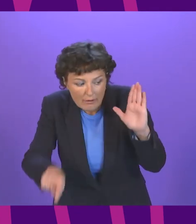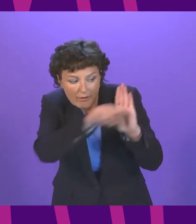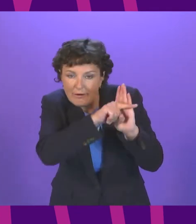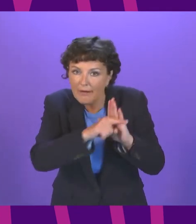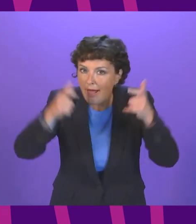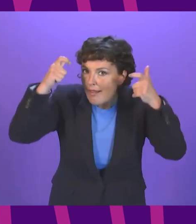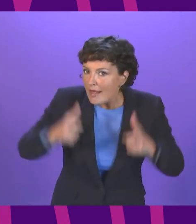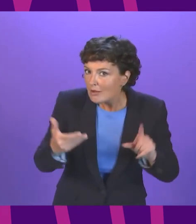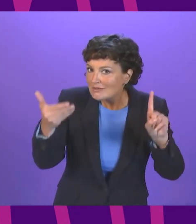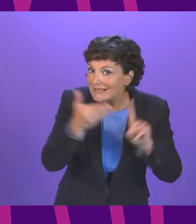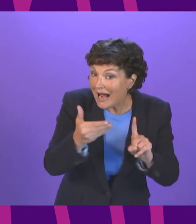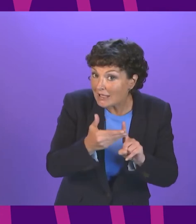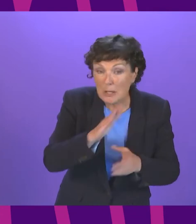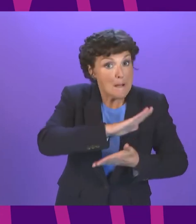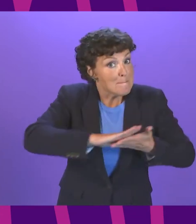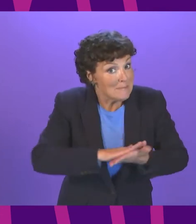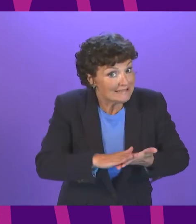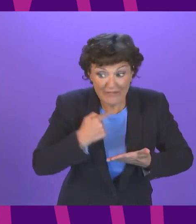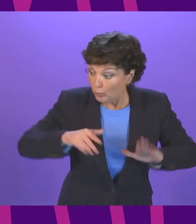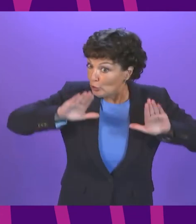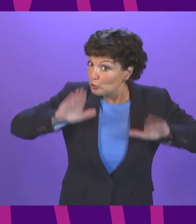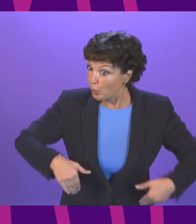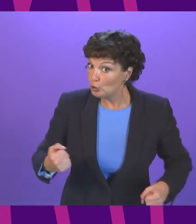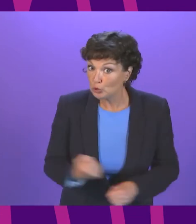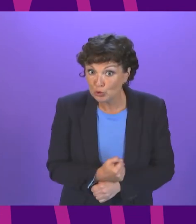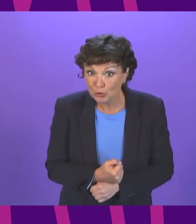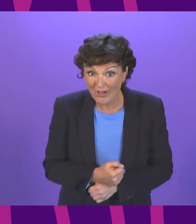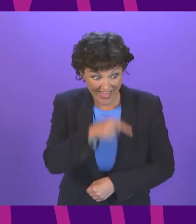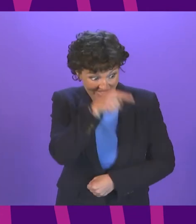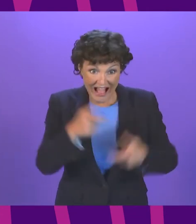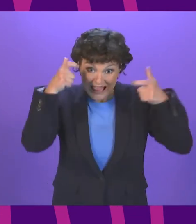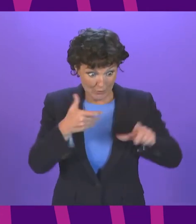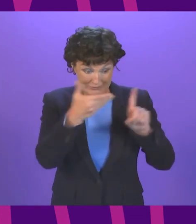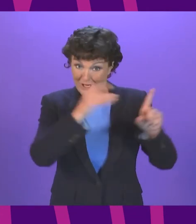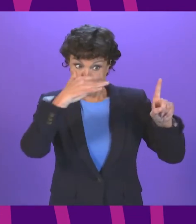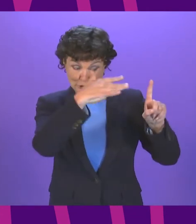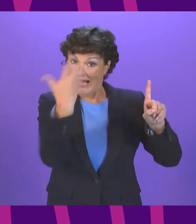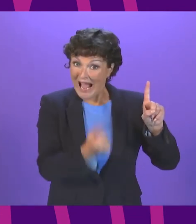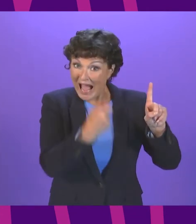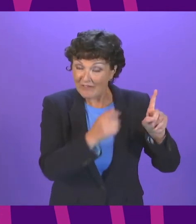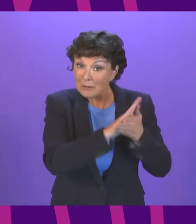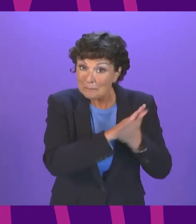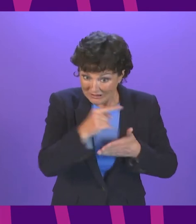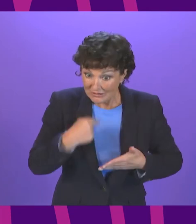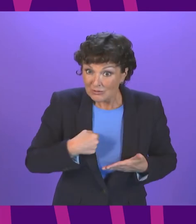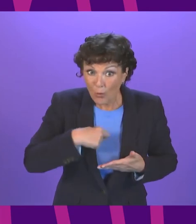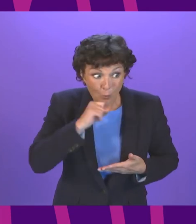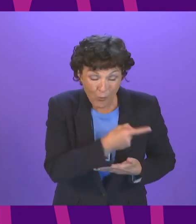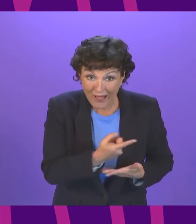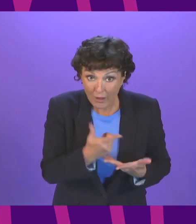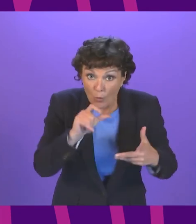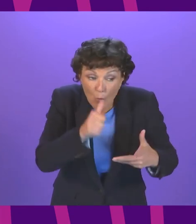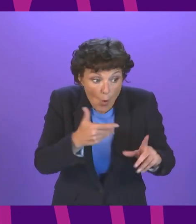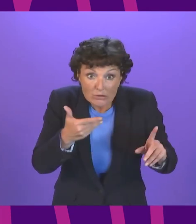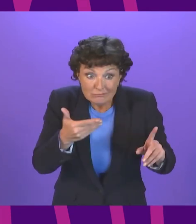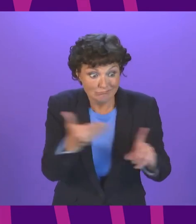and if we do not take meaningful action we will miss that legal target and that might be a bad news story for the parliament on